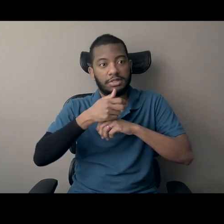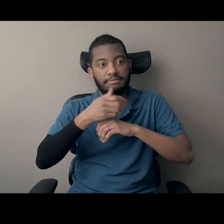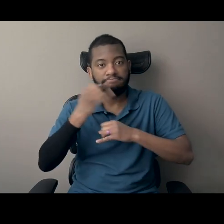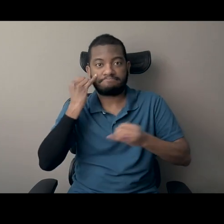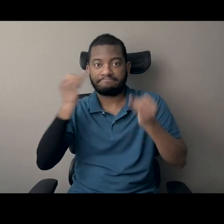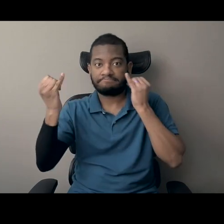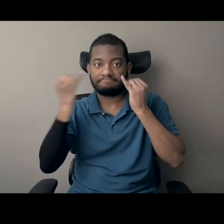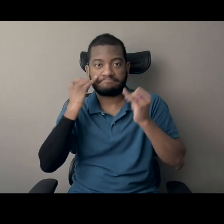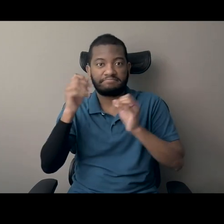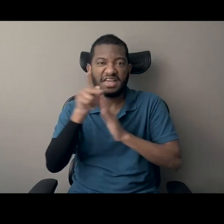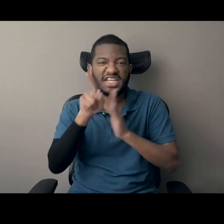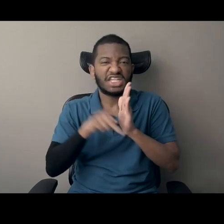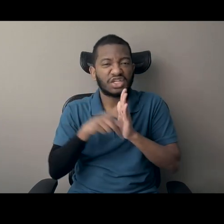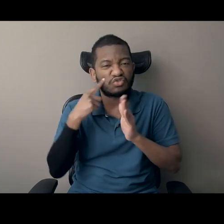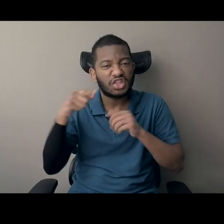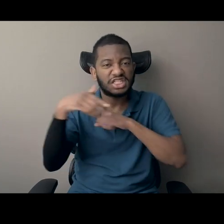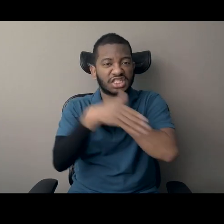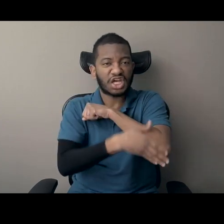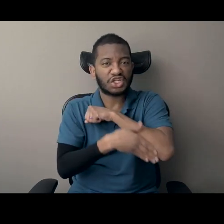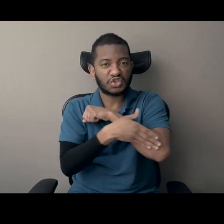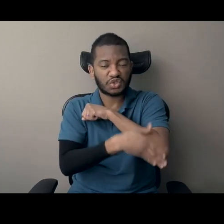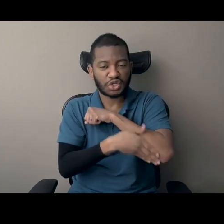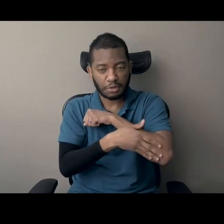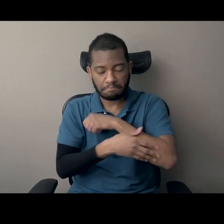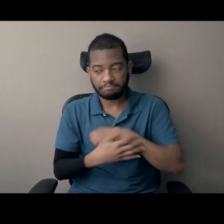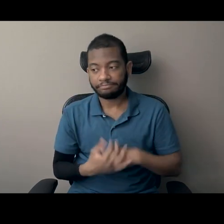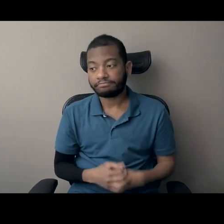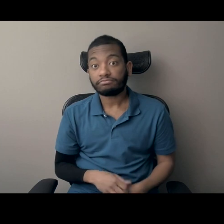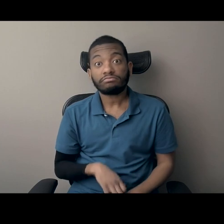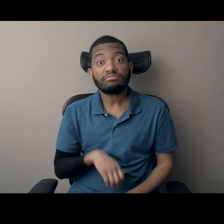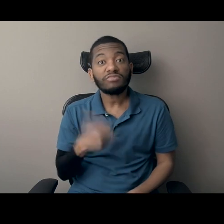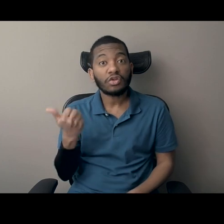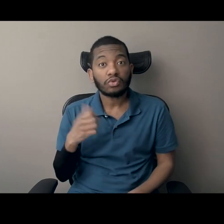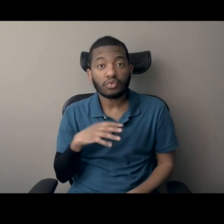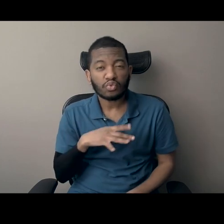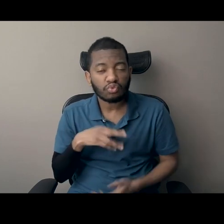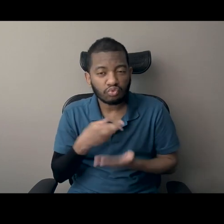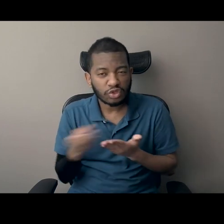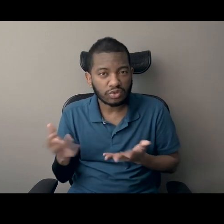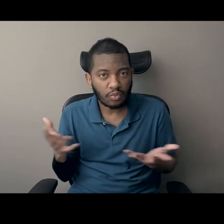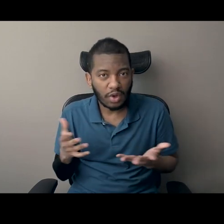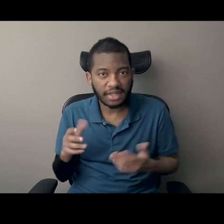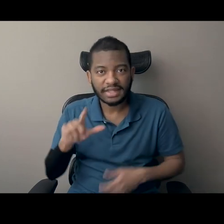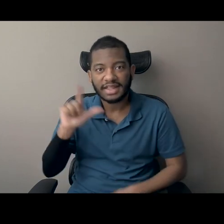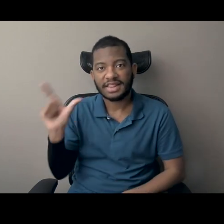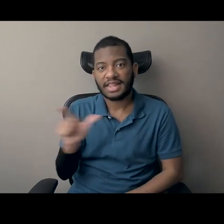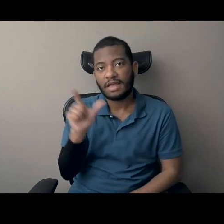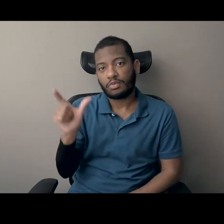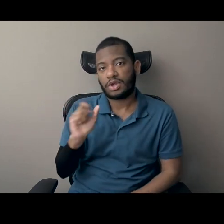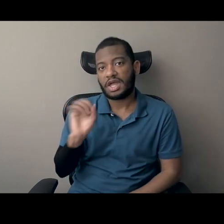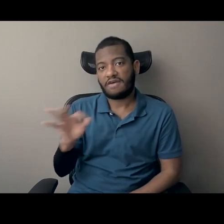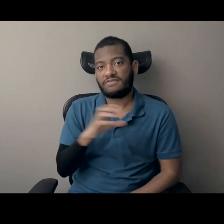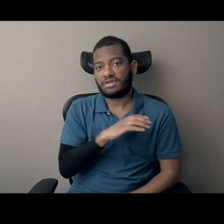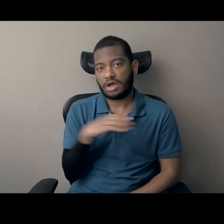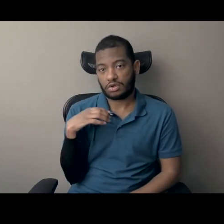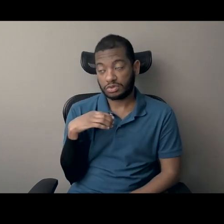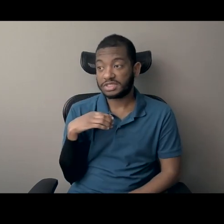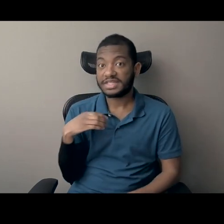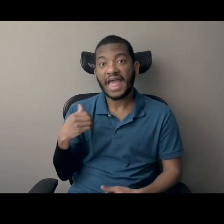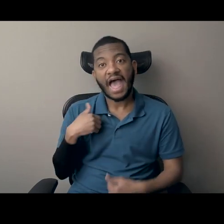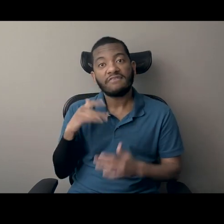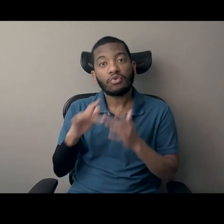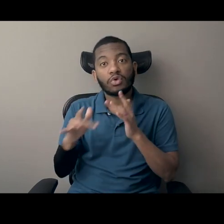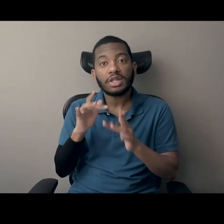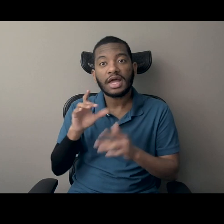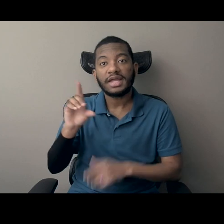Library of Congress itself. They have, uh, uh, online database, so you don't even have to go in per in person, but they have